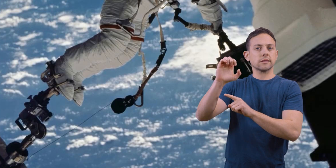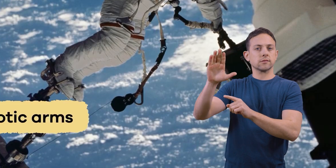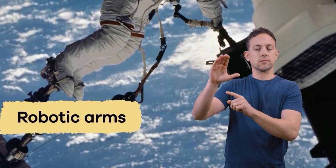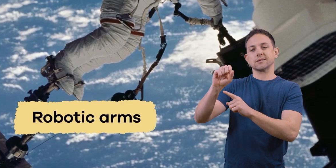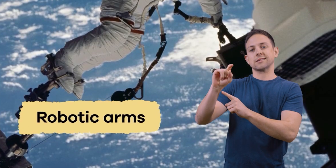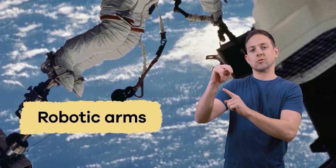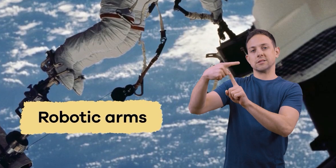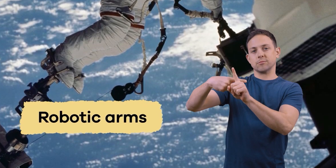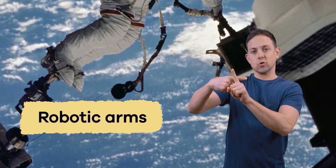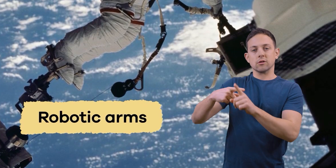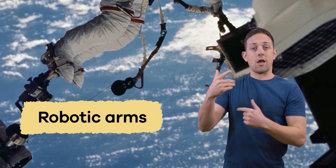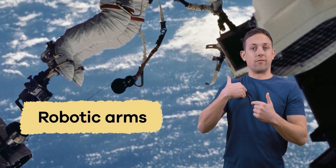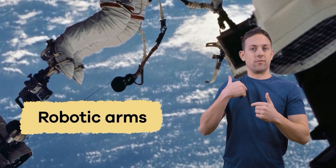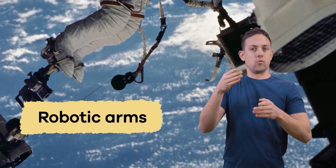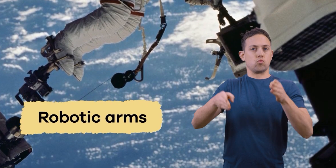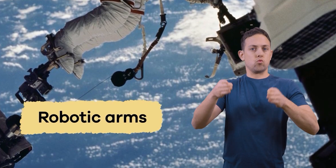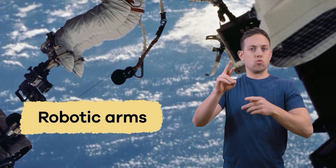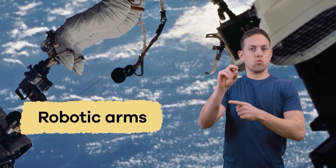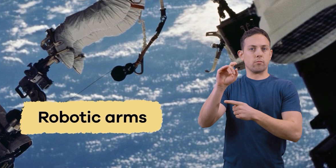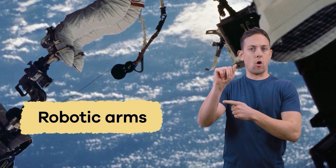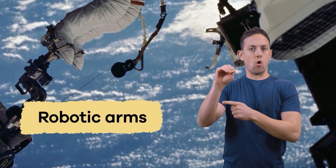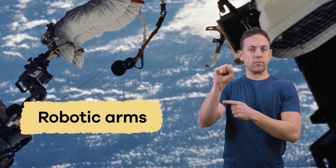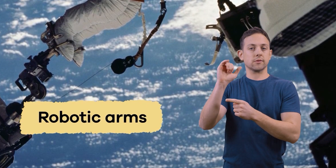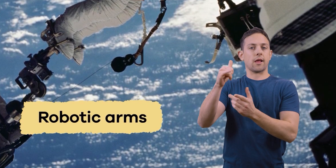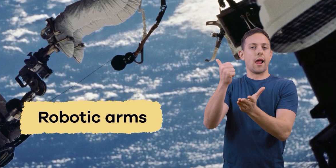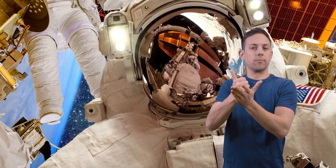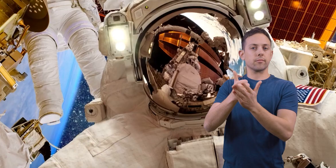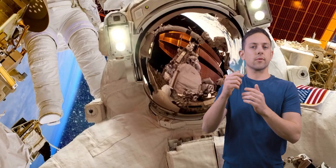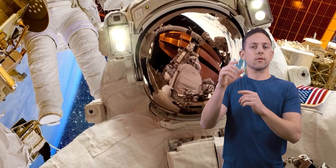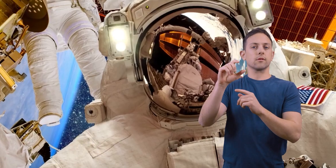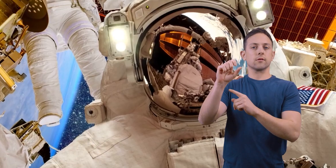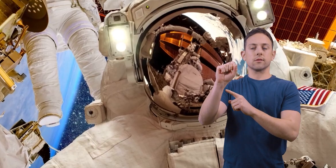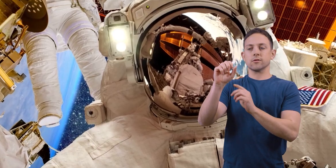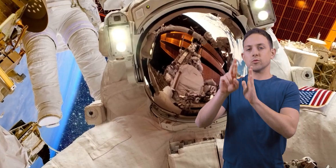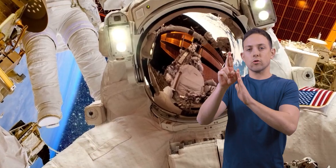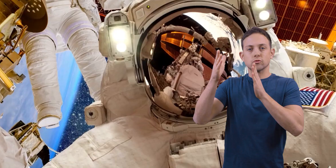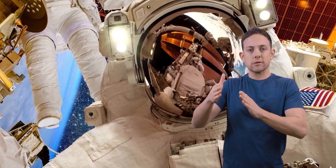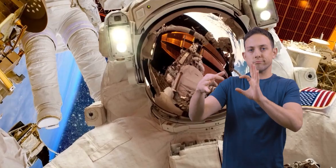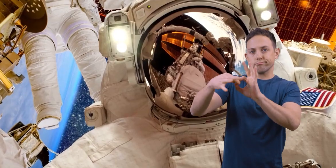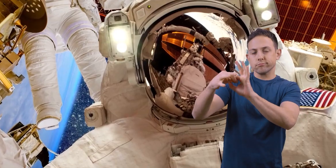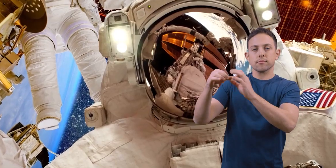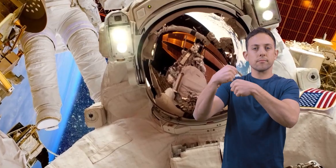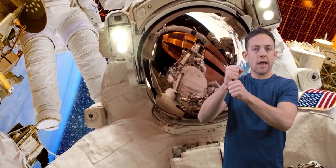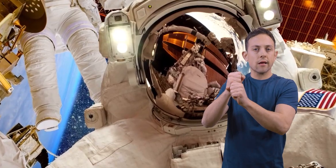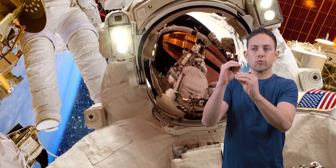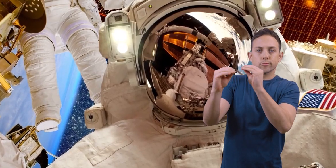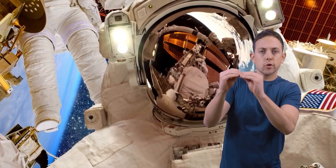There are robotic arms that are located outside of the station that help astronauts build additions to the station and make